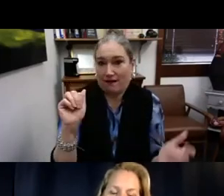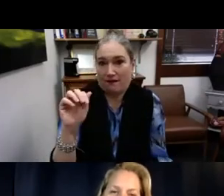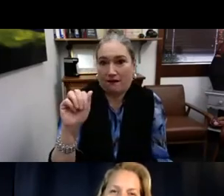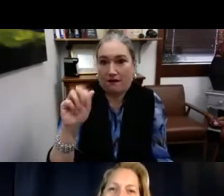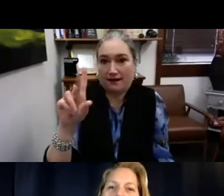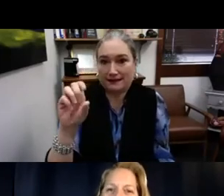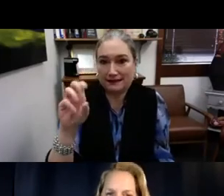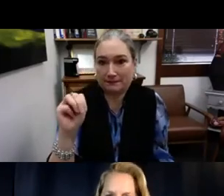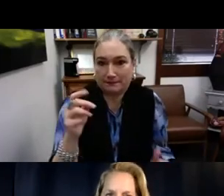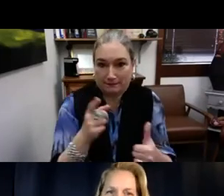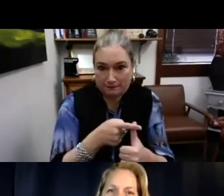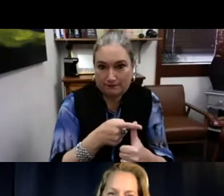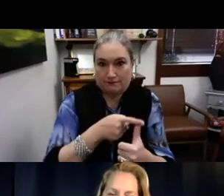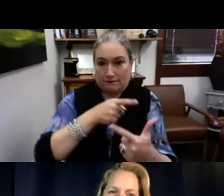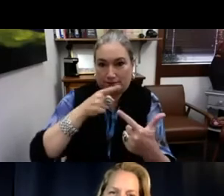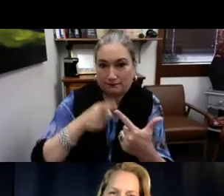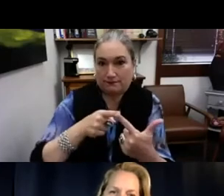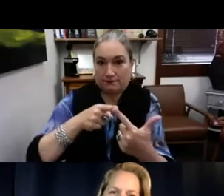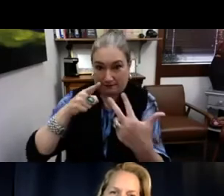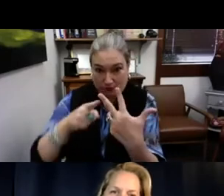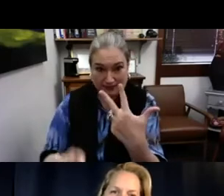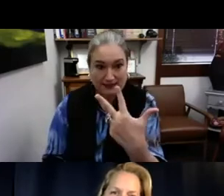essentially waves of autism.